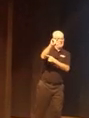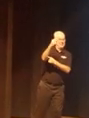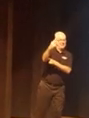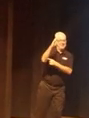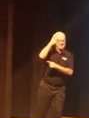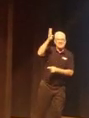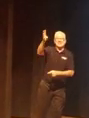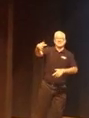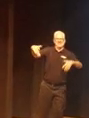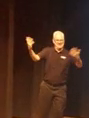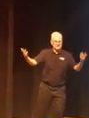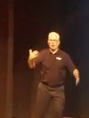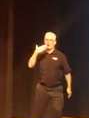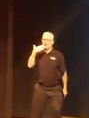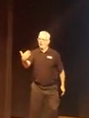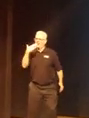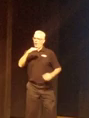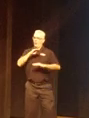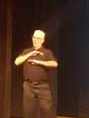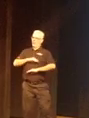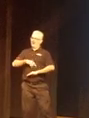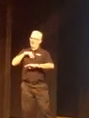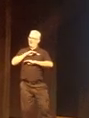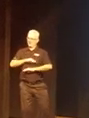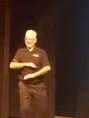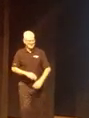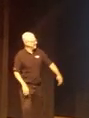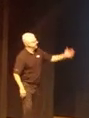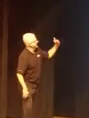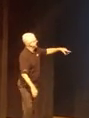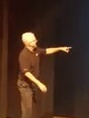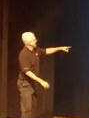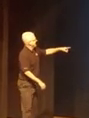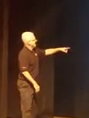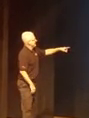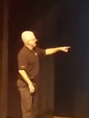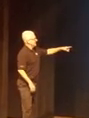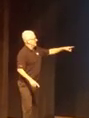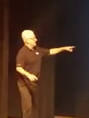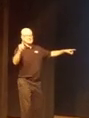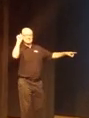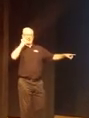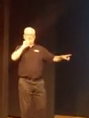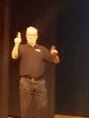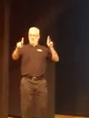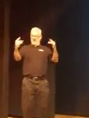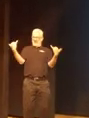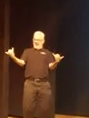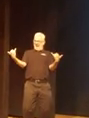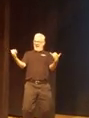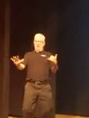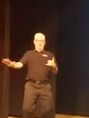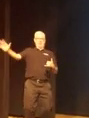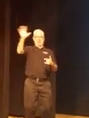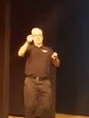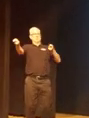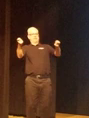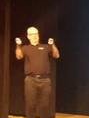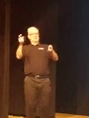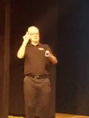Myth? Raise your hand. Myth. That's good. Good. I'm relieved that you know that. Deaf people are